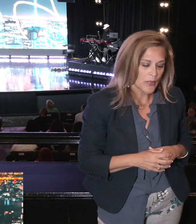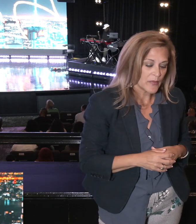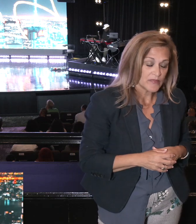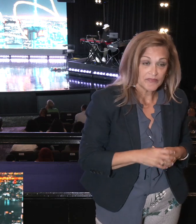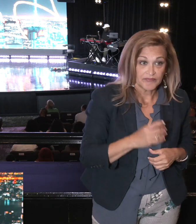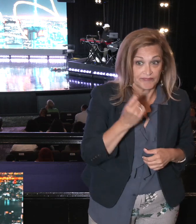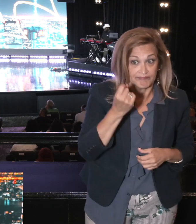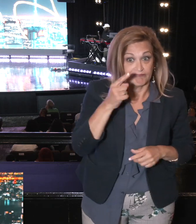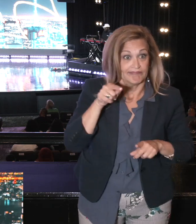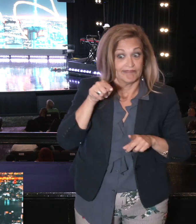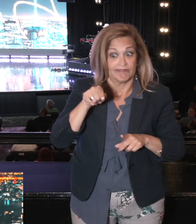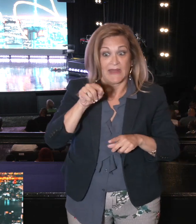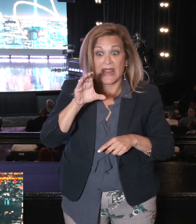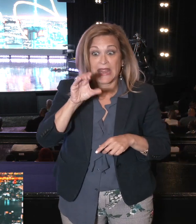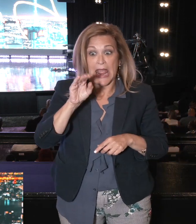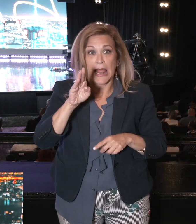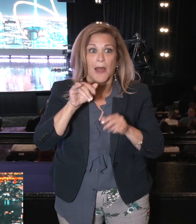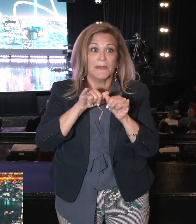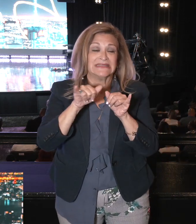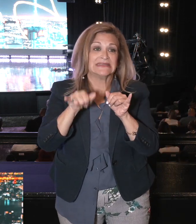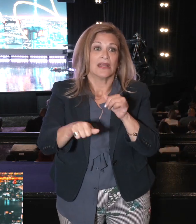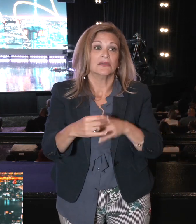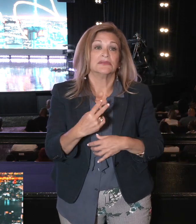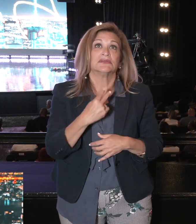Caleb had to stay in the wilderness for 40 years.